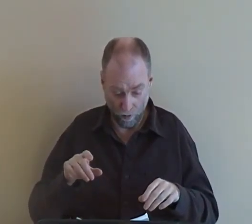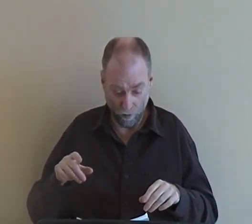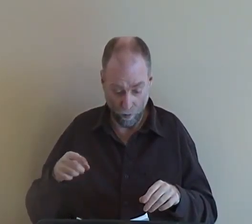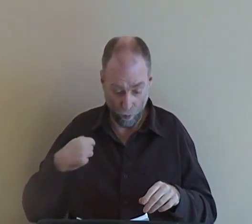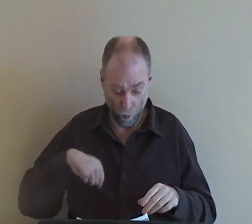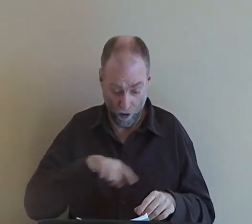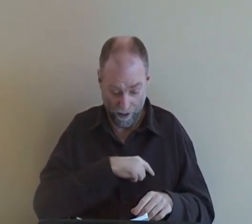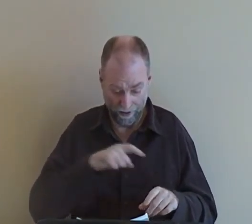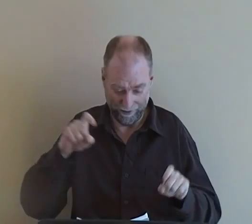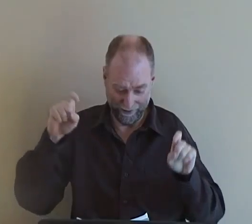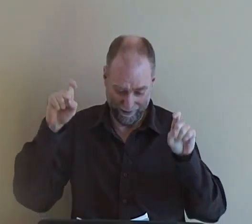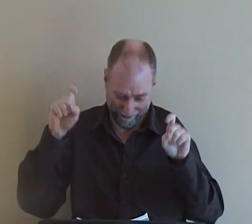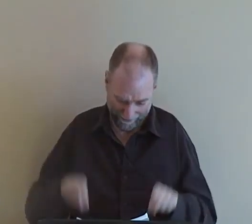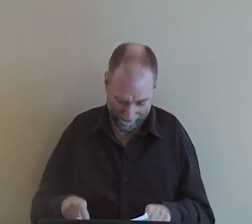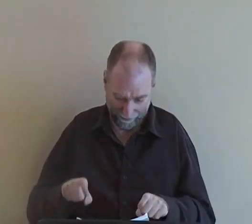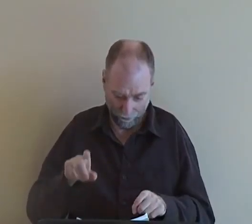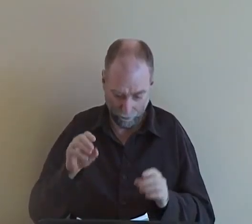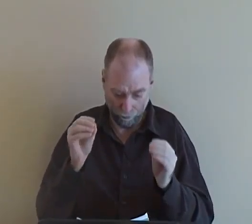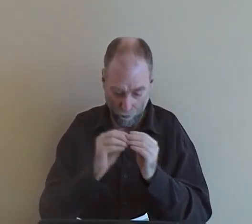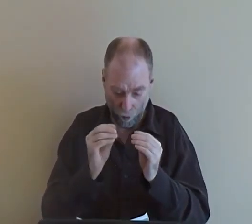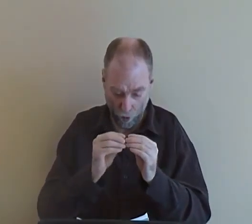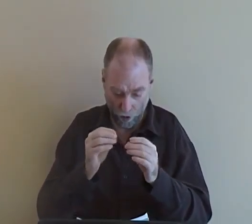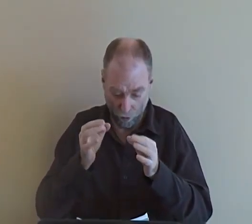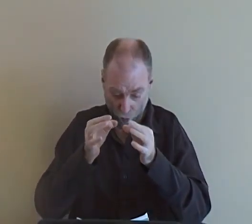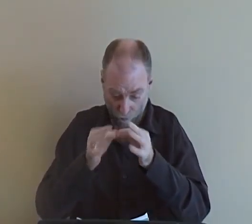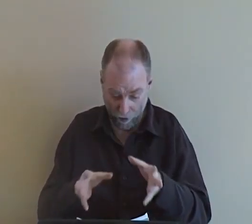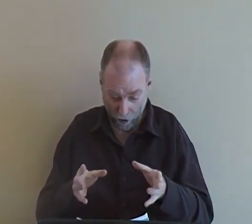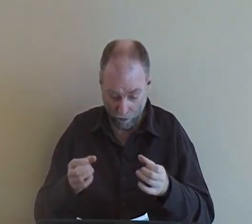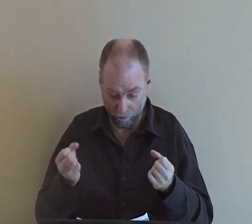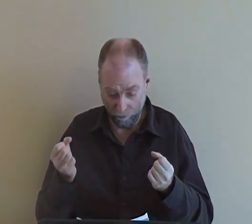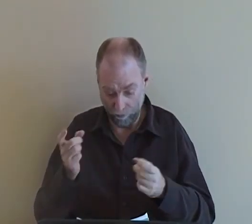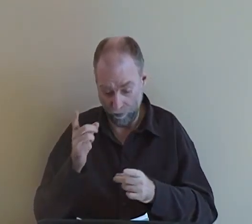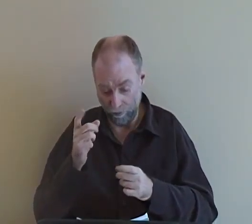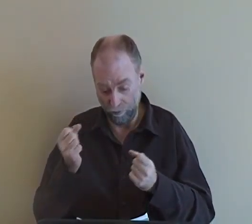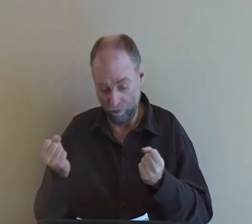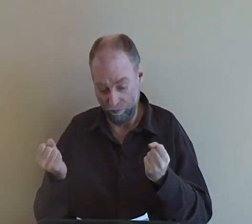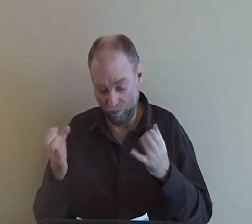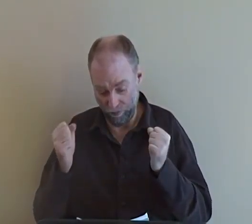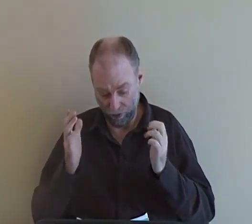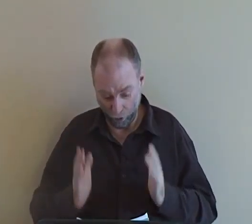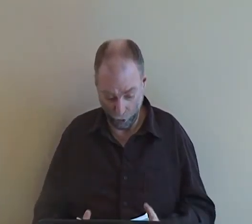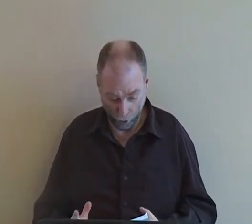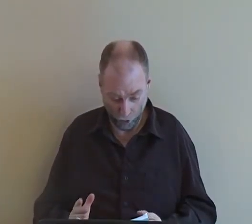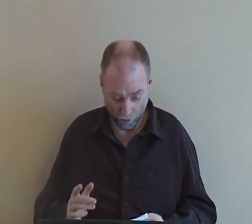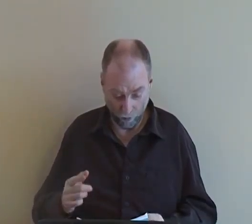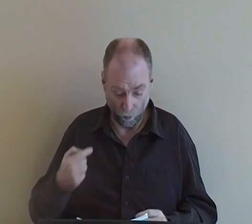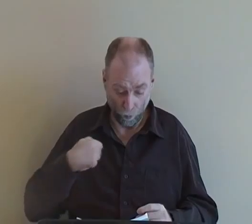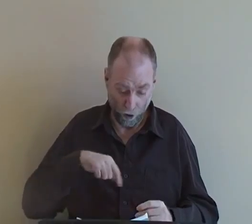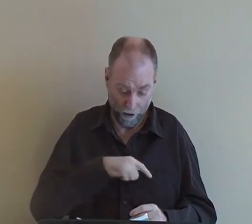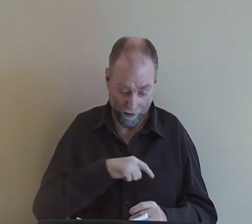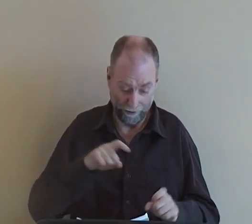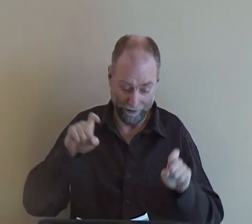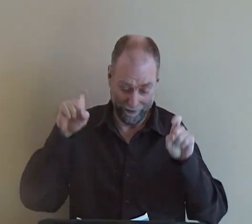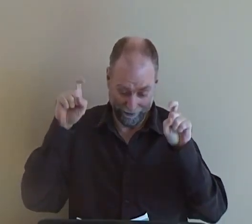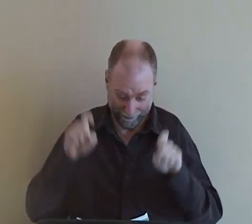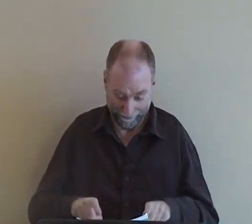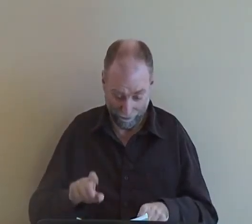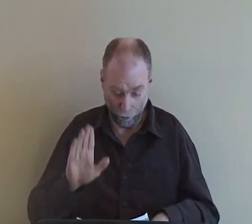We need more interpreters or signers. We